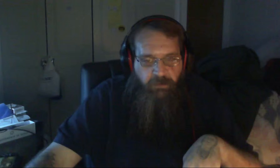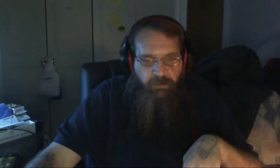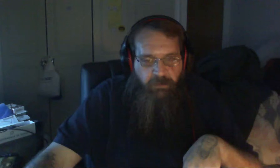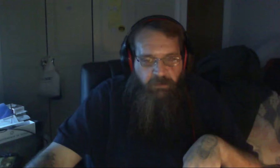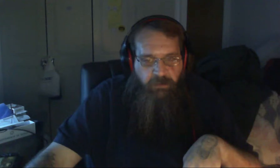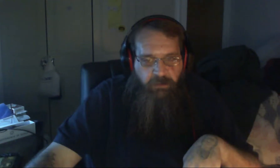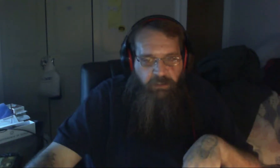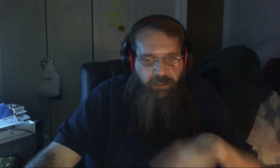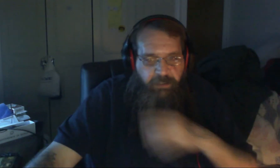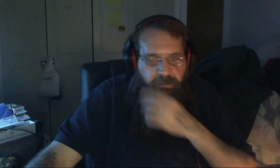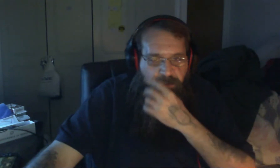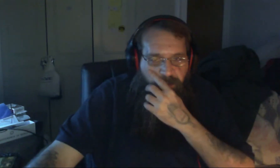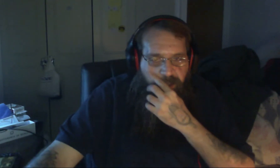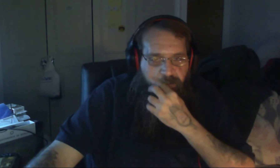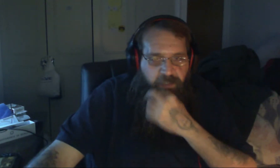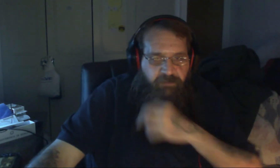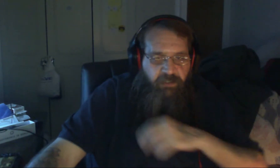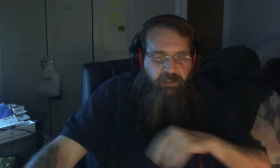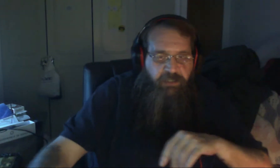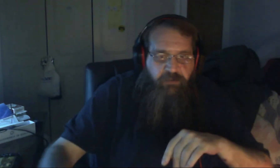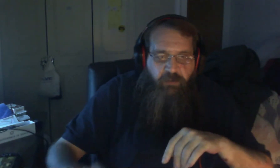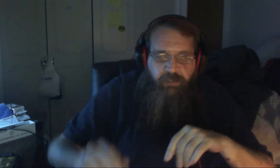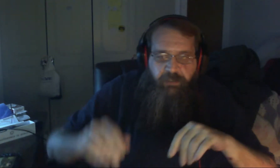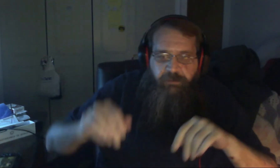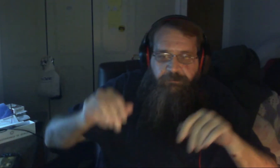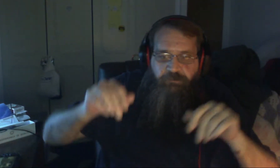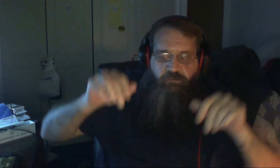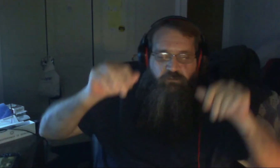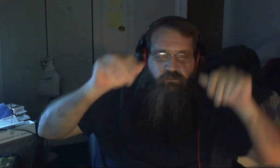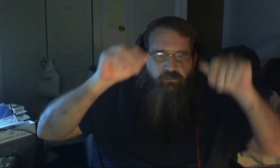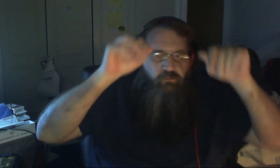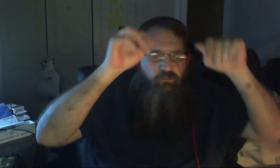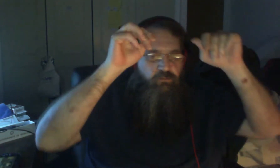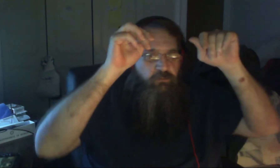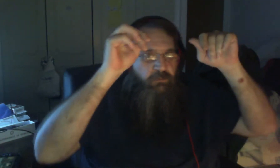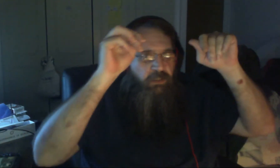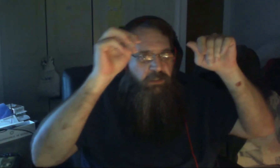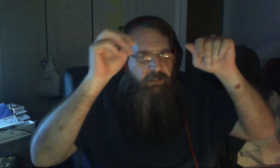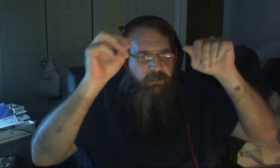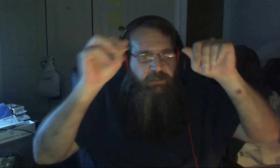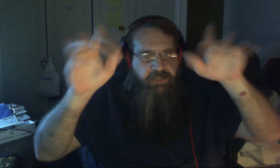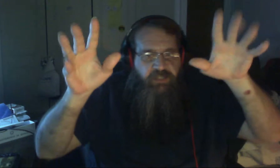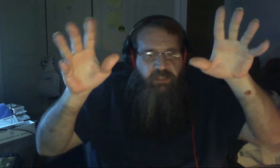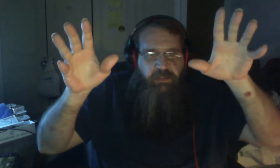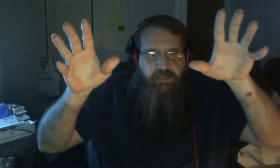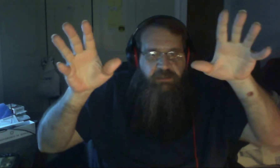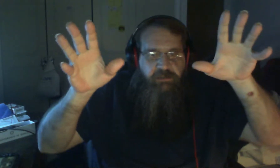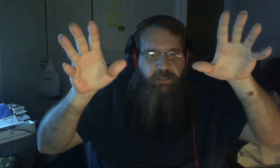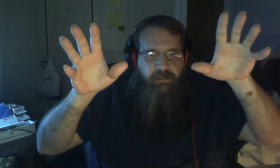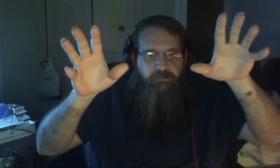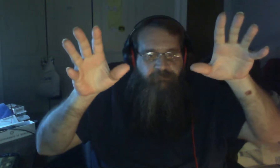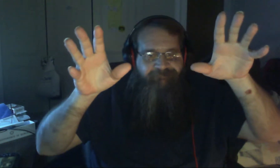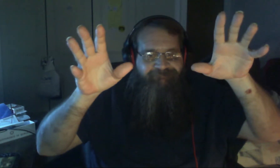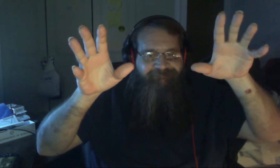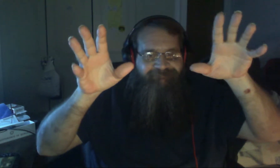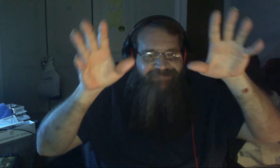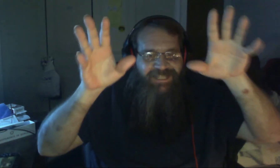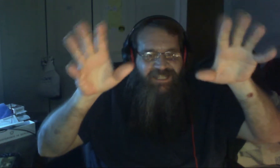all right hold on let me give a little intro here Tenchi this is me the ugly